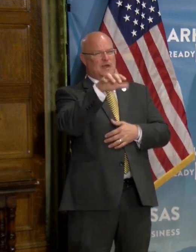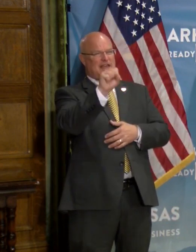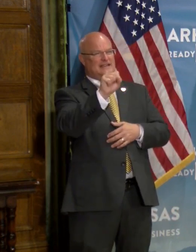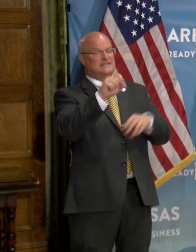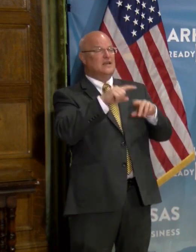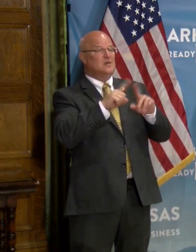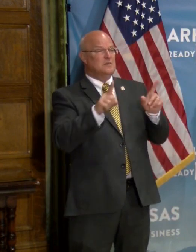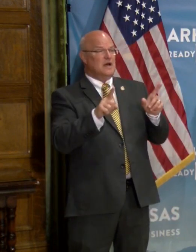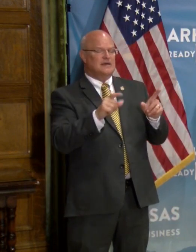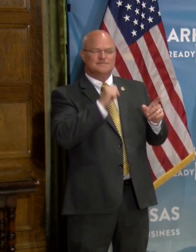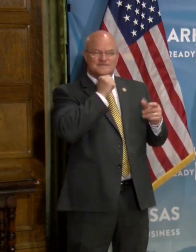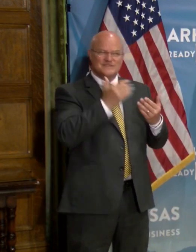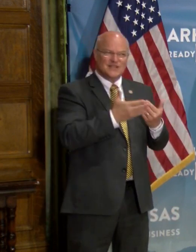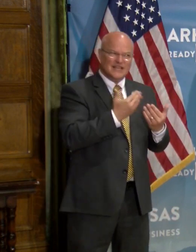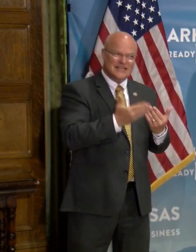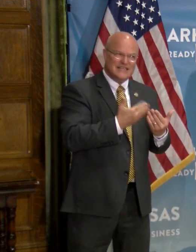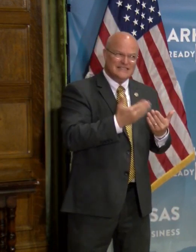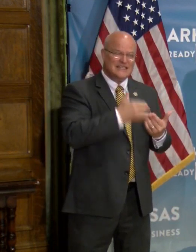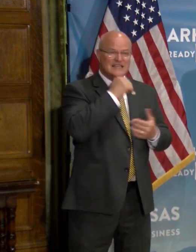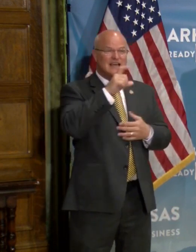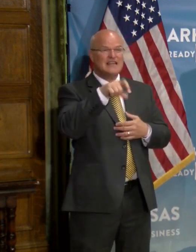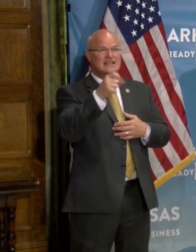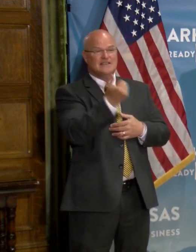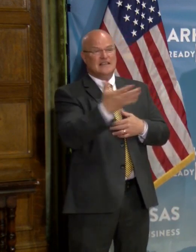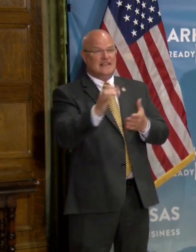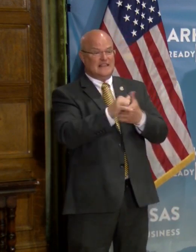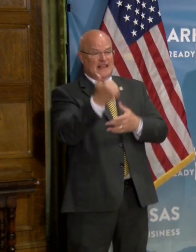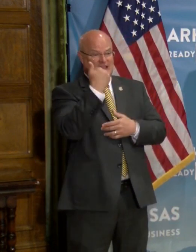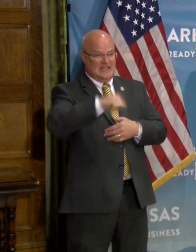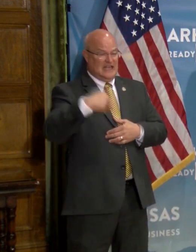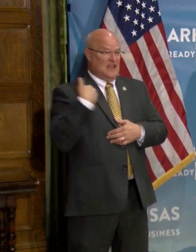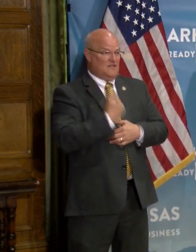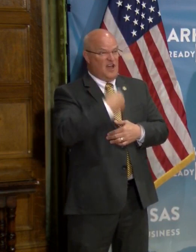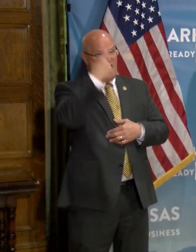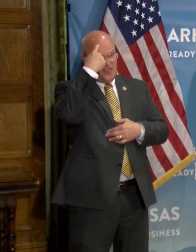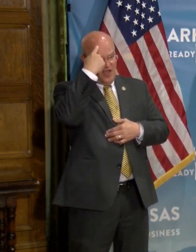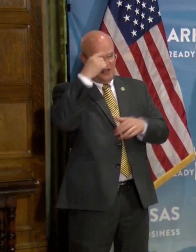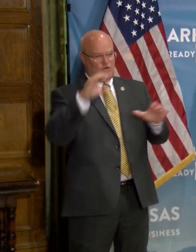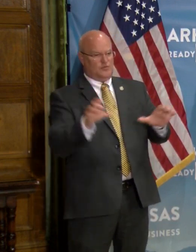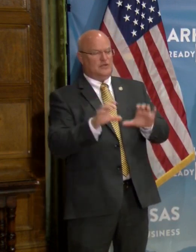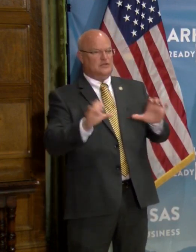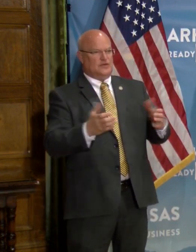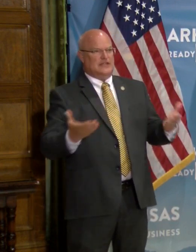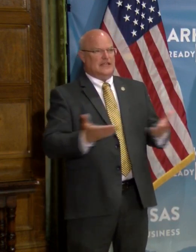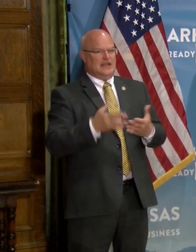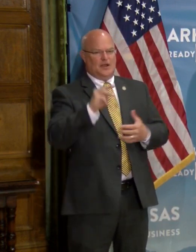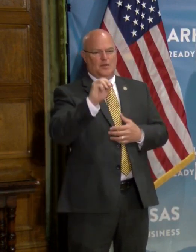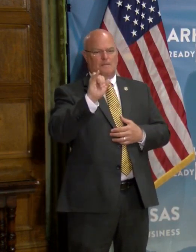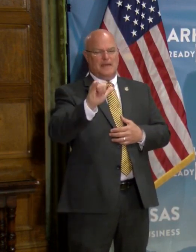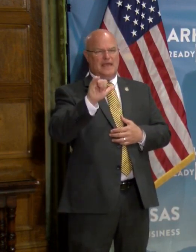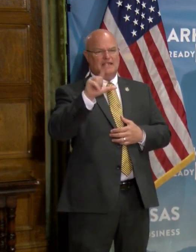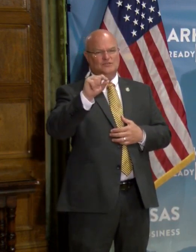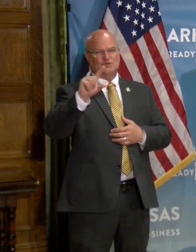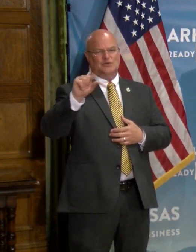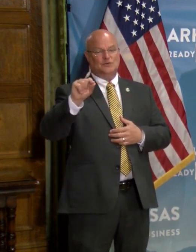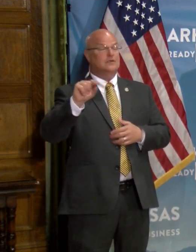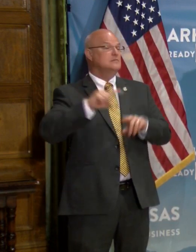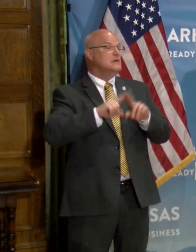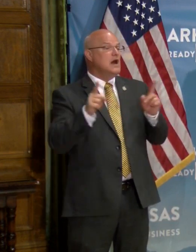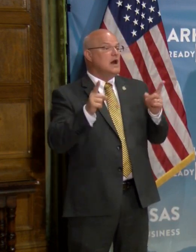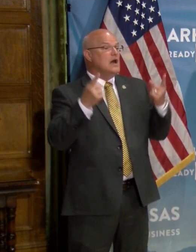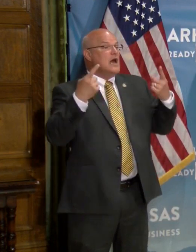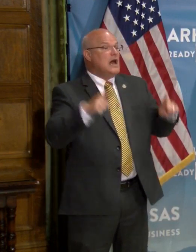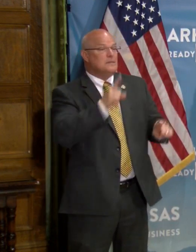but it's not easy and it's not, uh, necessarily anything that any of us thought we'd be doing, uh, here in May 2020, but it happens to be